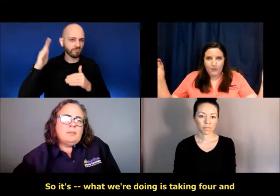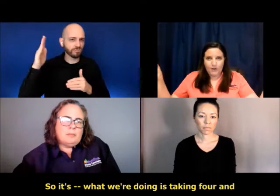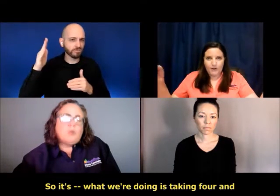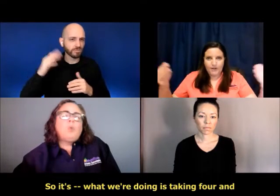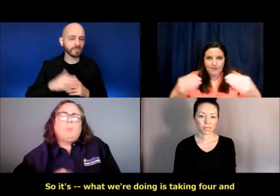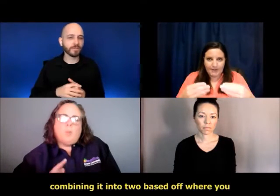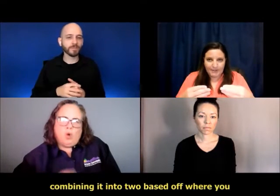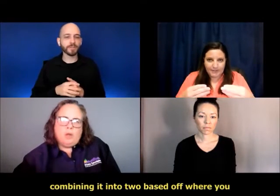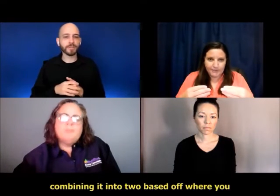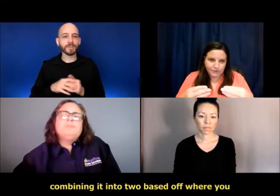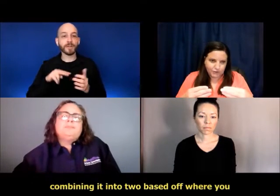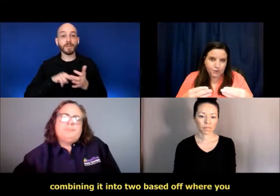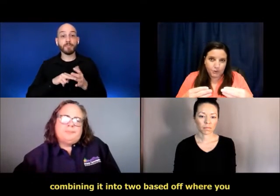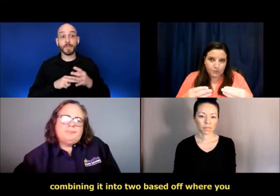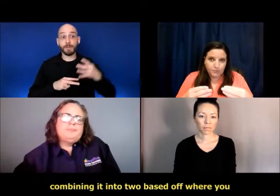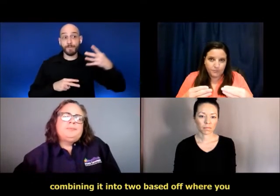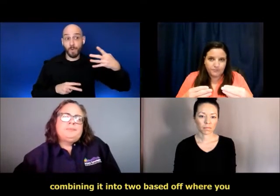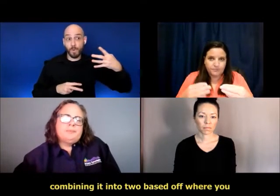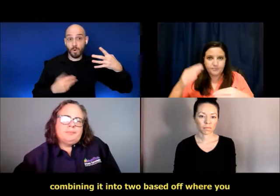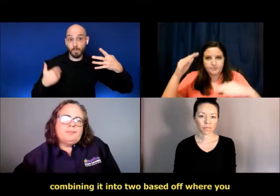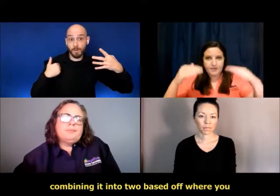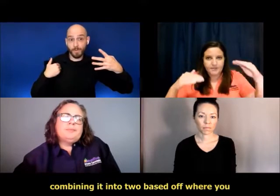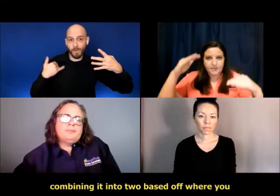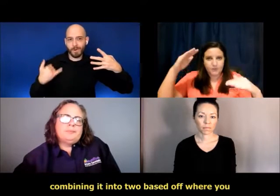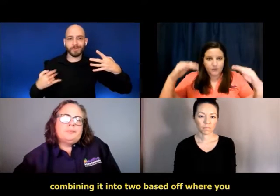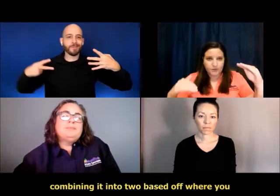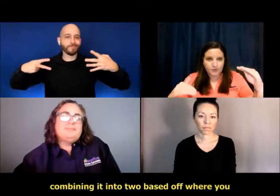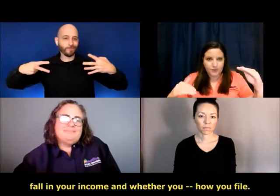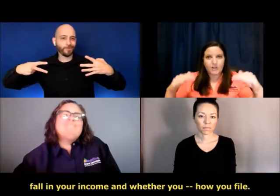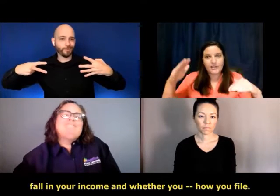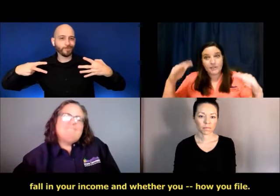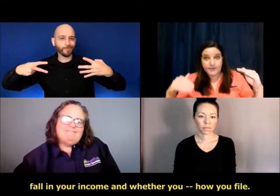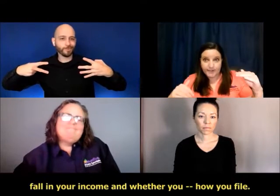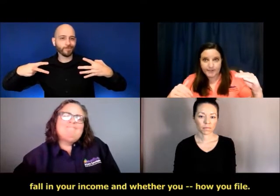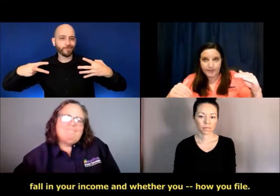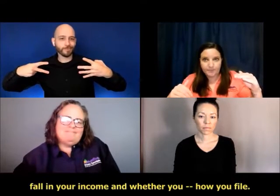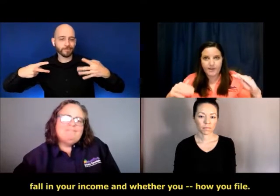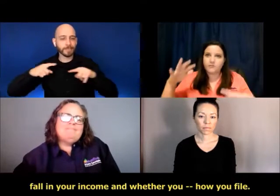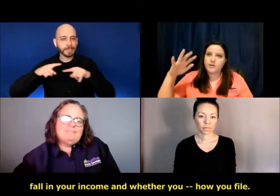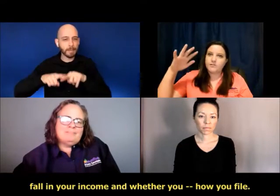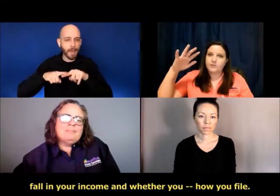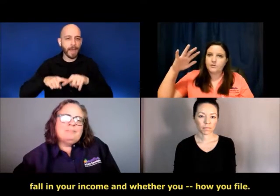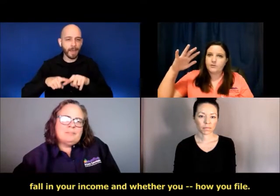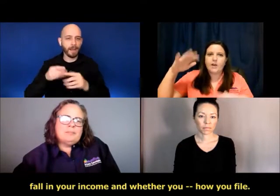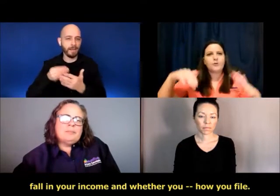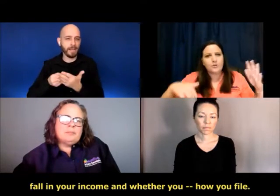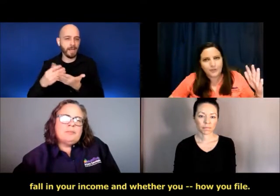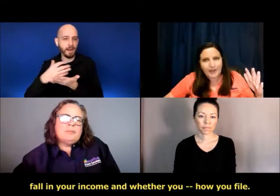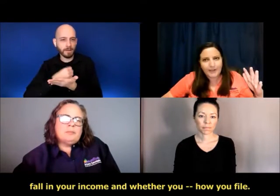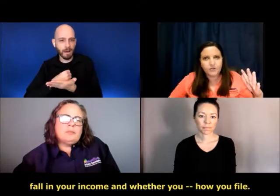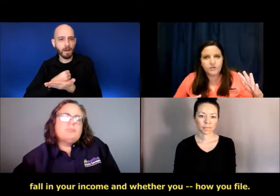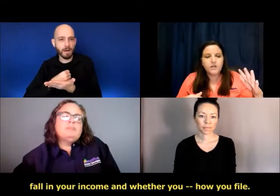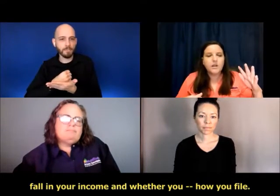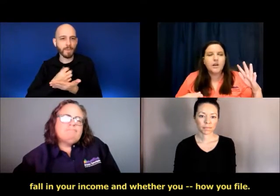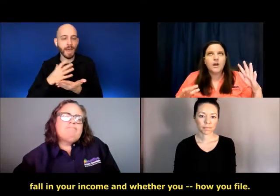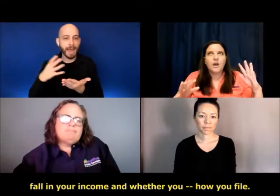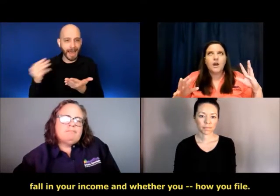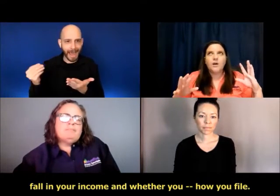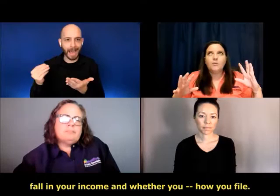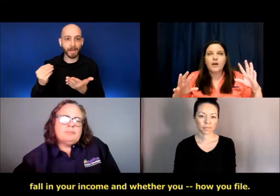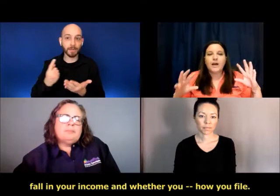is taking four and combining into two based off where you fall in your income and whether you, how you file.